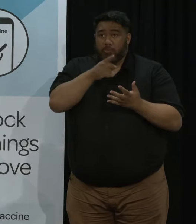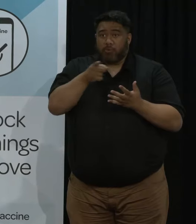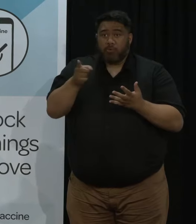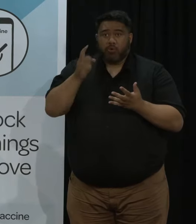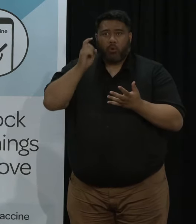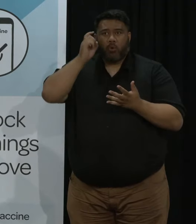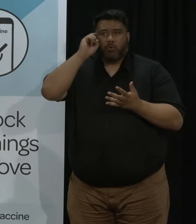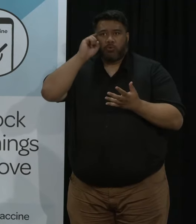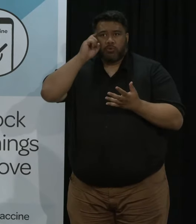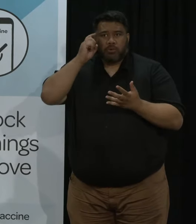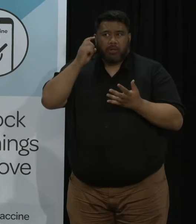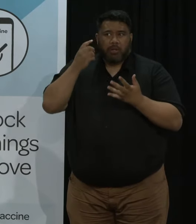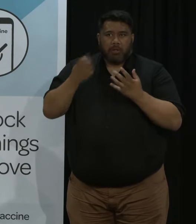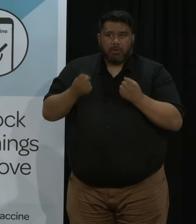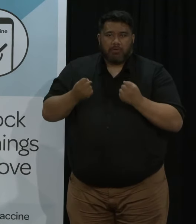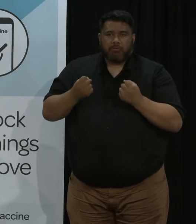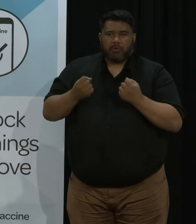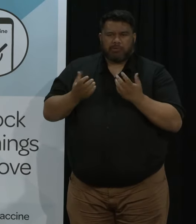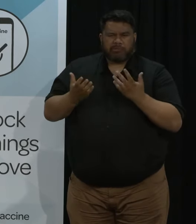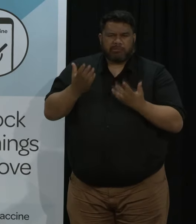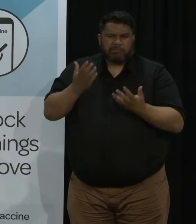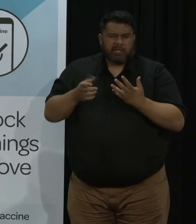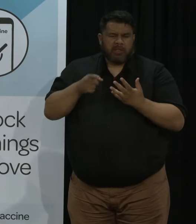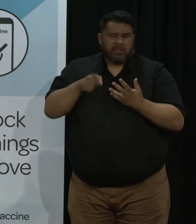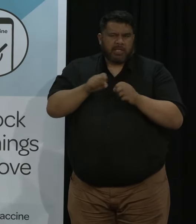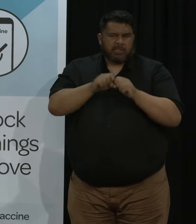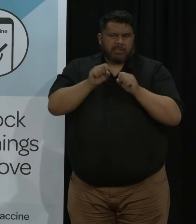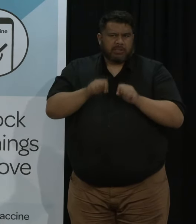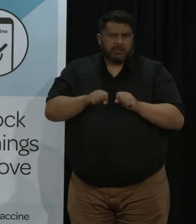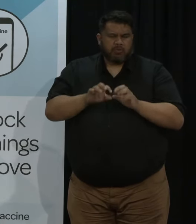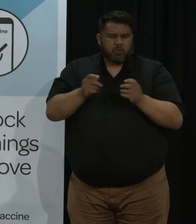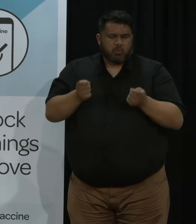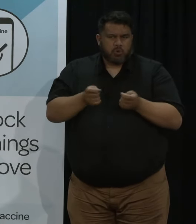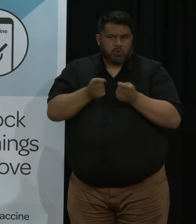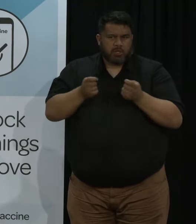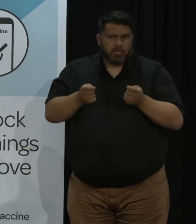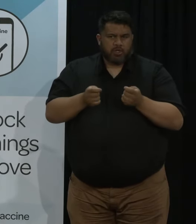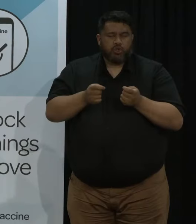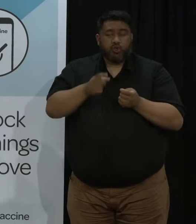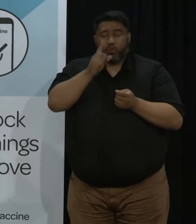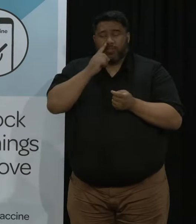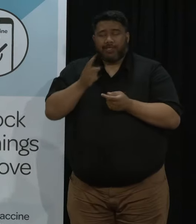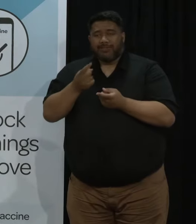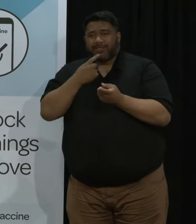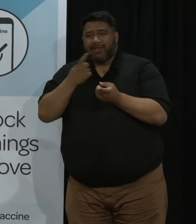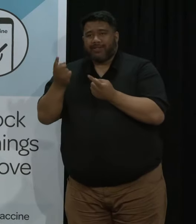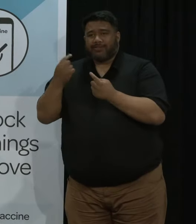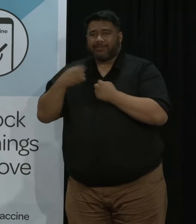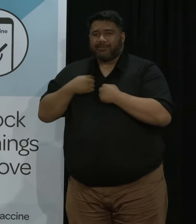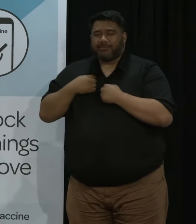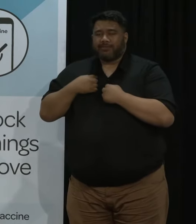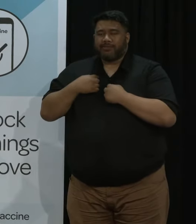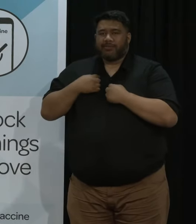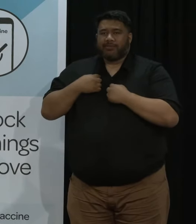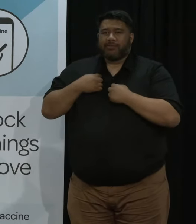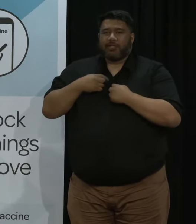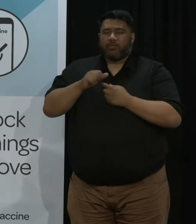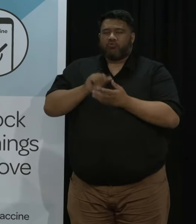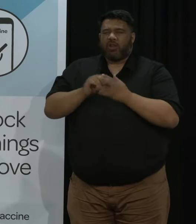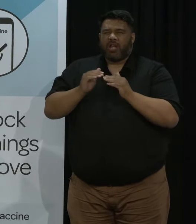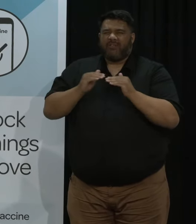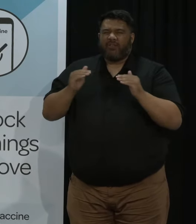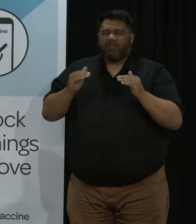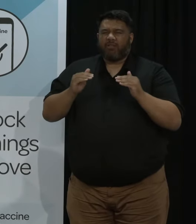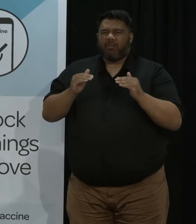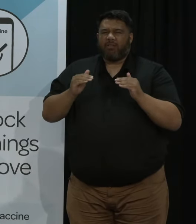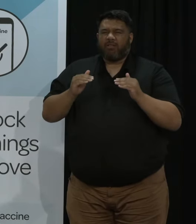the system's being utilised as it's intended we have an outlet for that that's pitched at the right level so we don't for instance